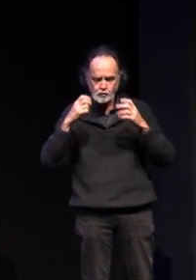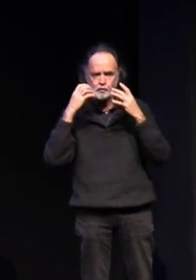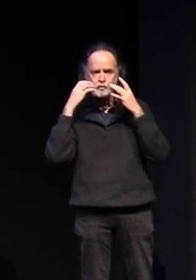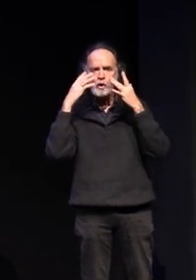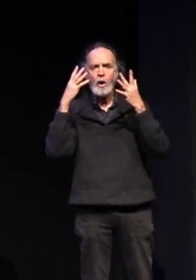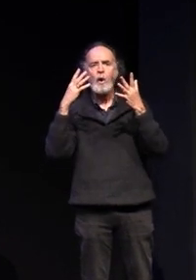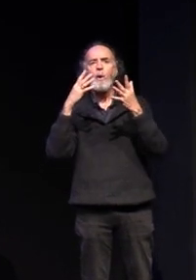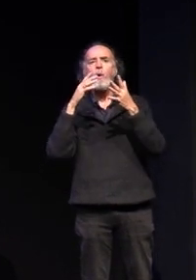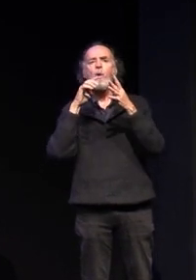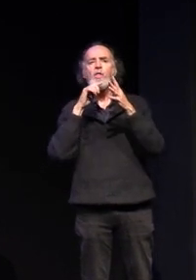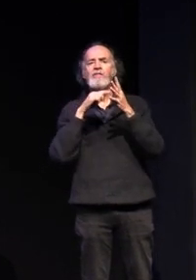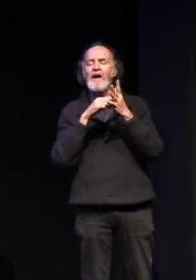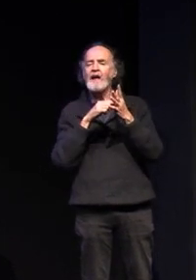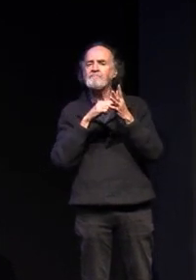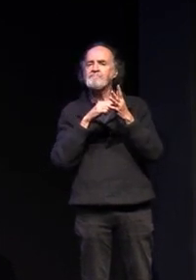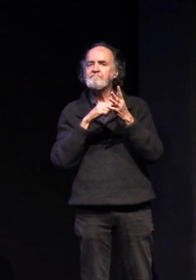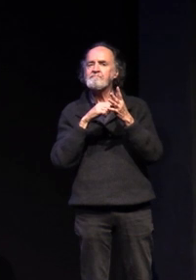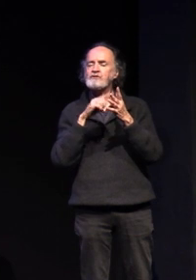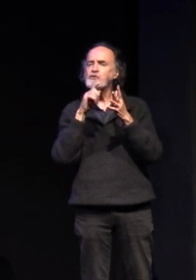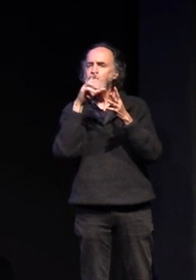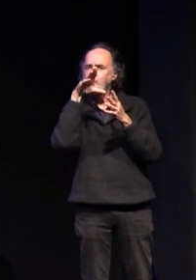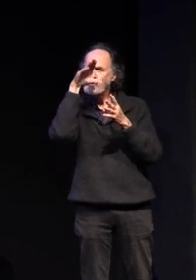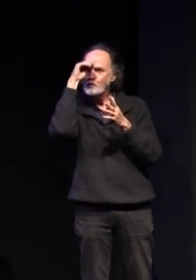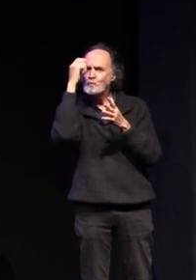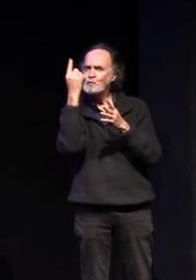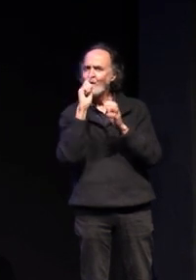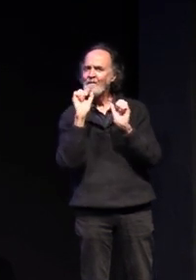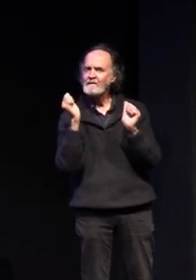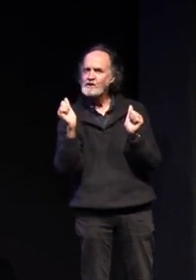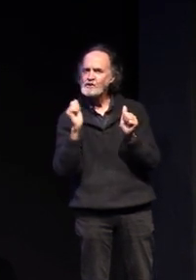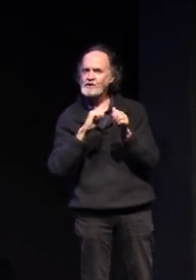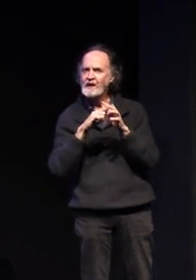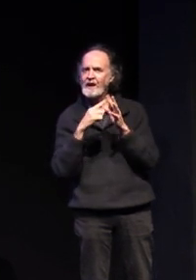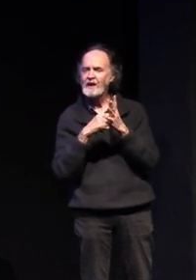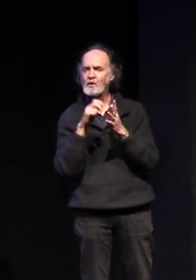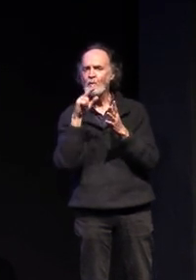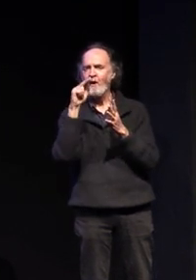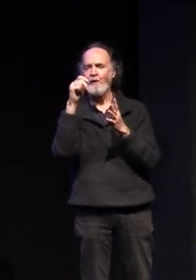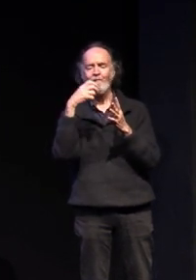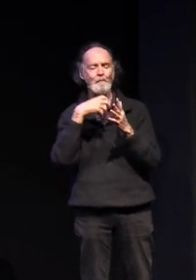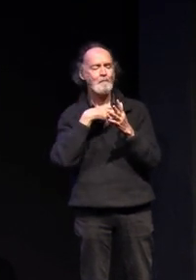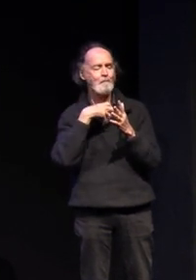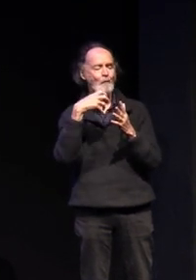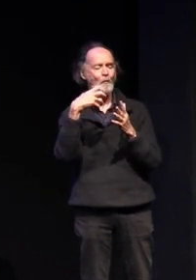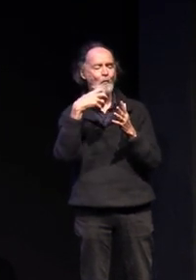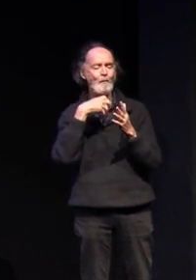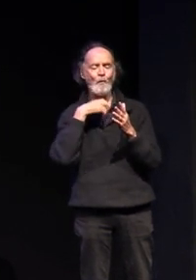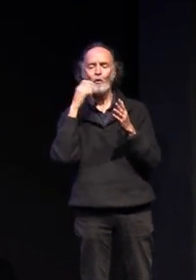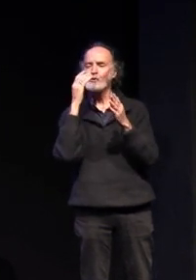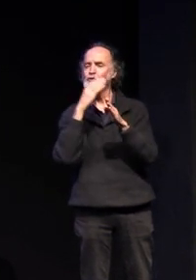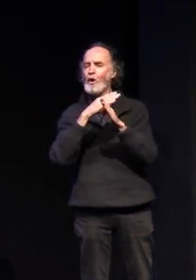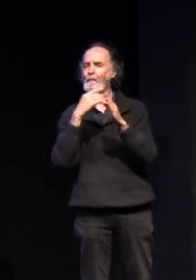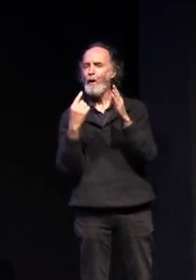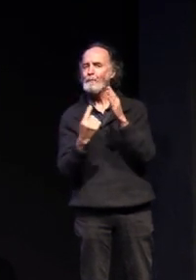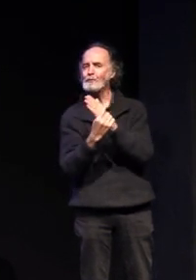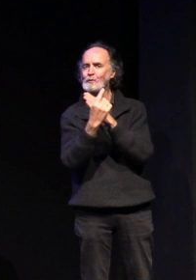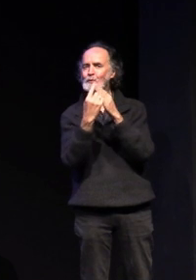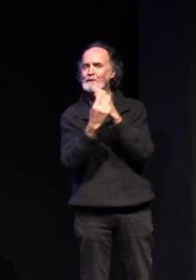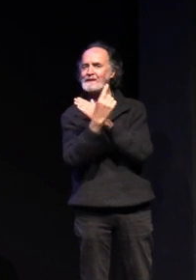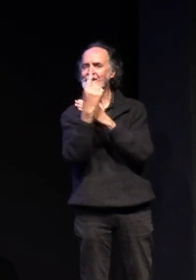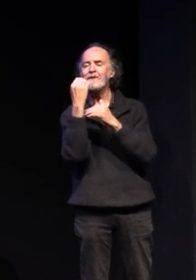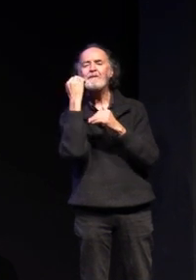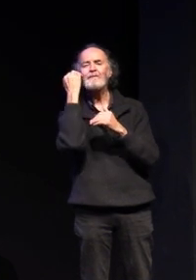are much better for students who complete year 12 irrespective of how well they do job opportunities improve